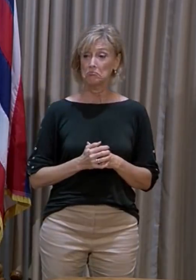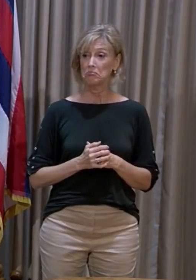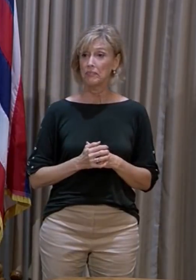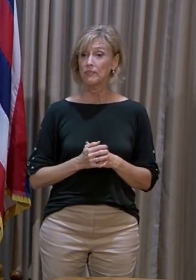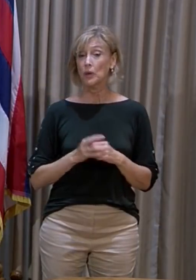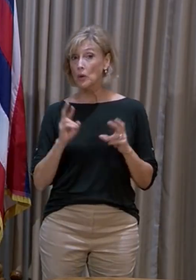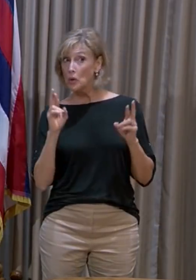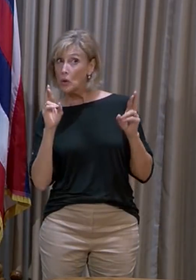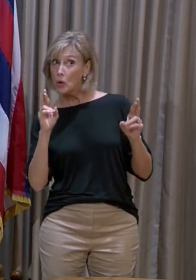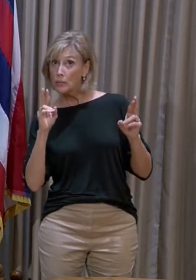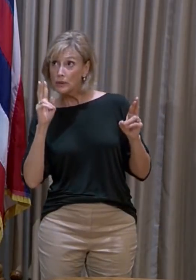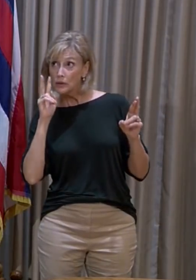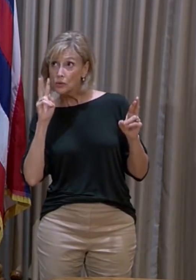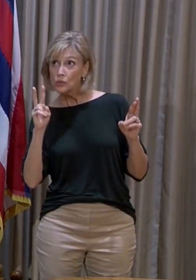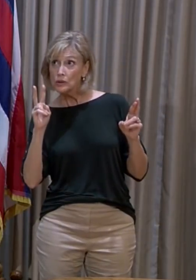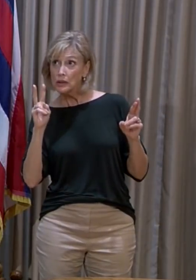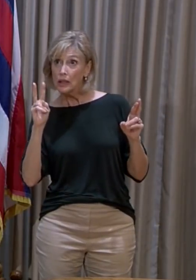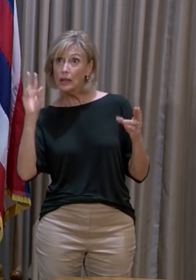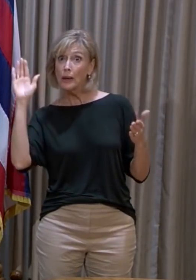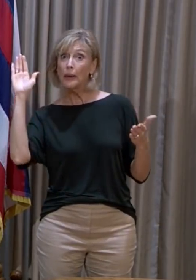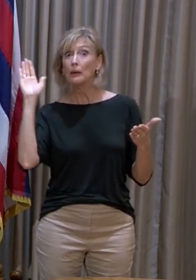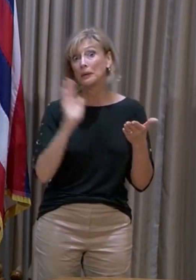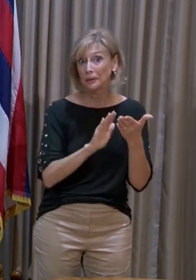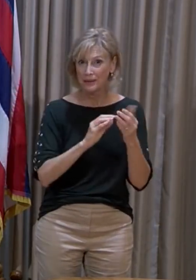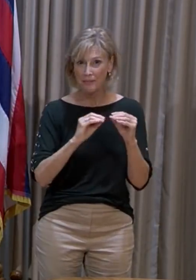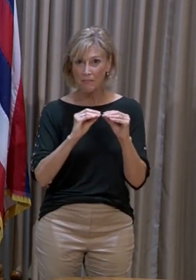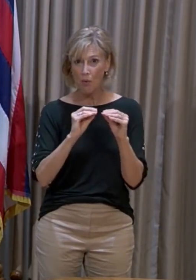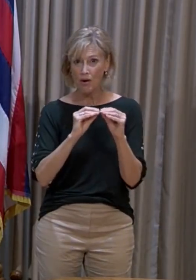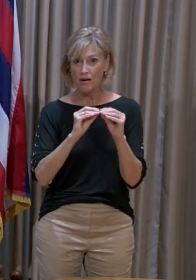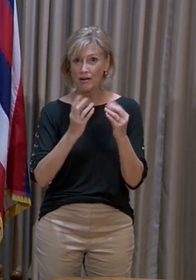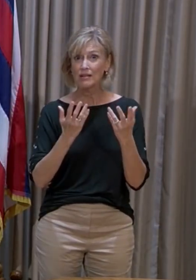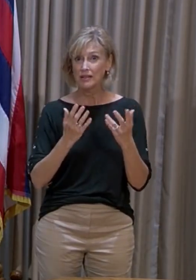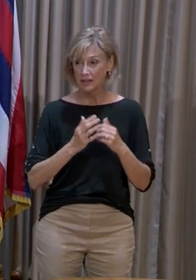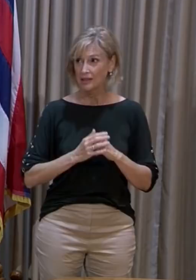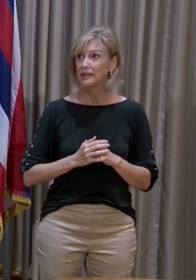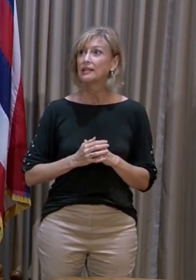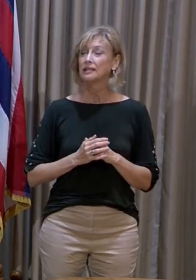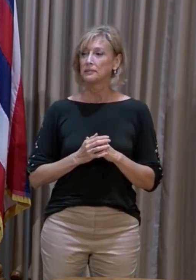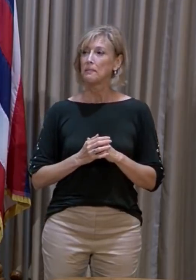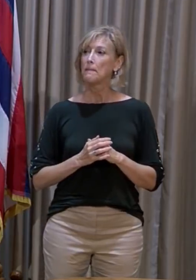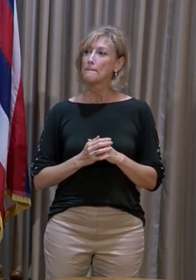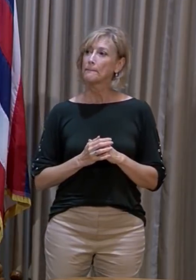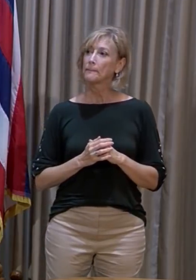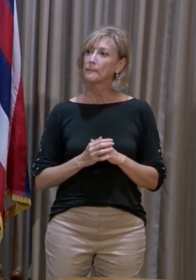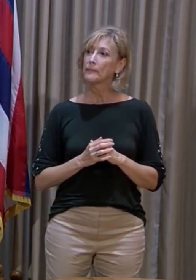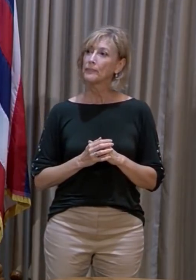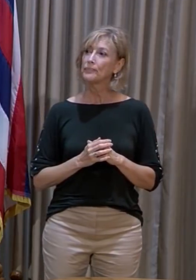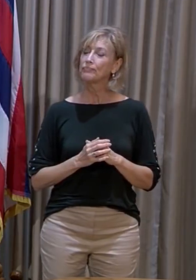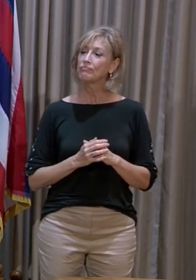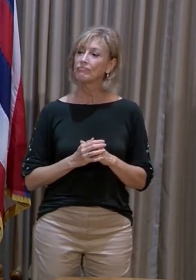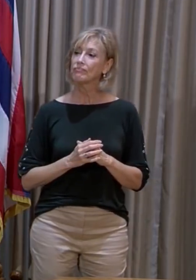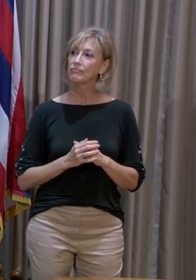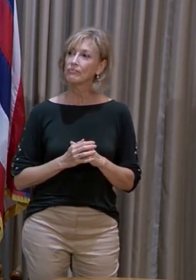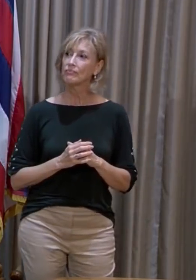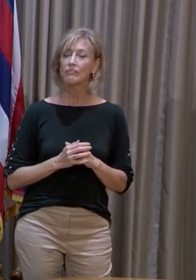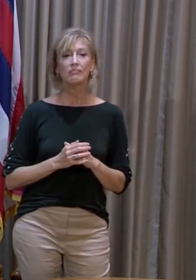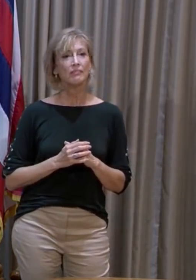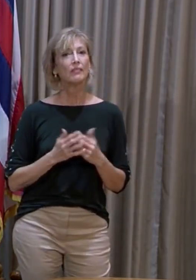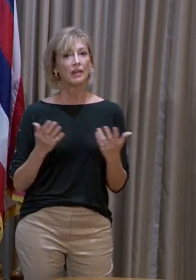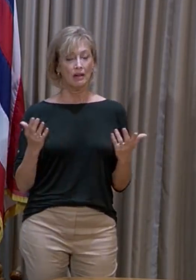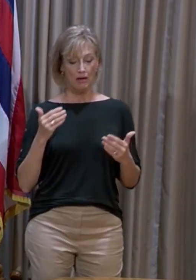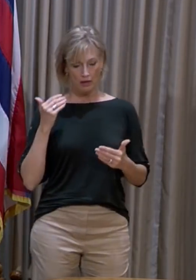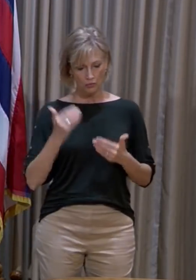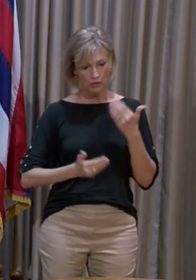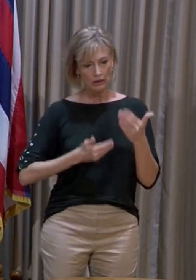are hoping to see a larger reduction in travel to the islands as we proceed